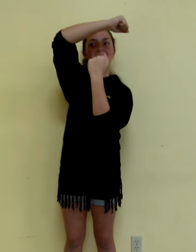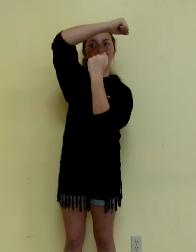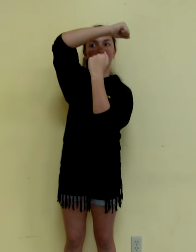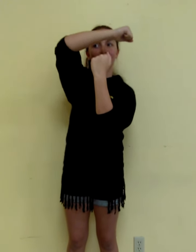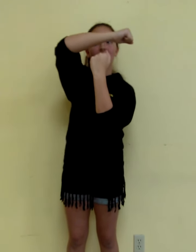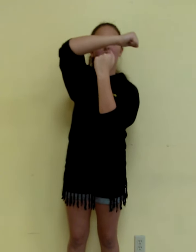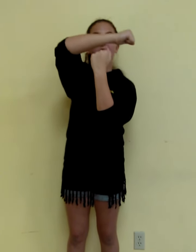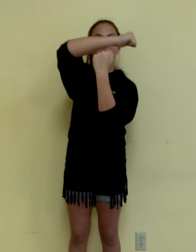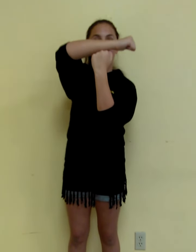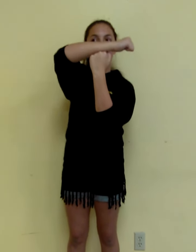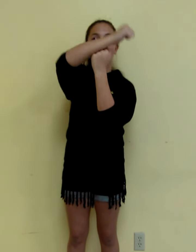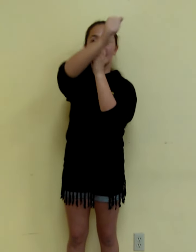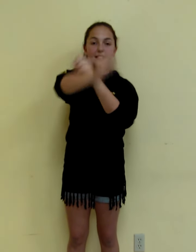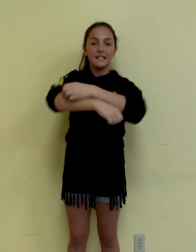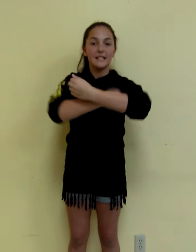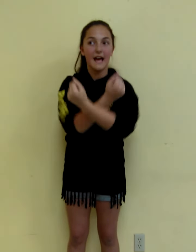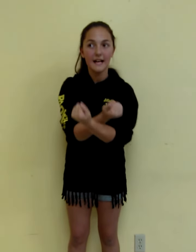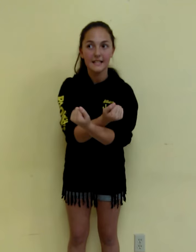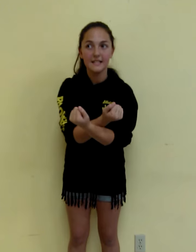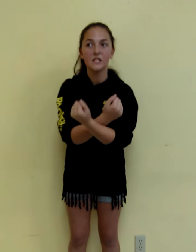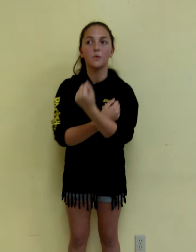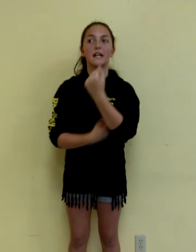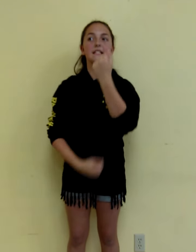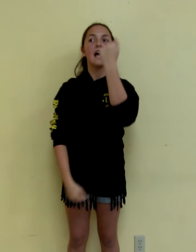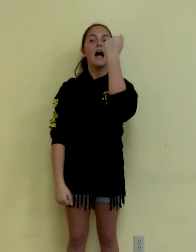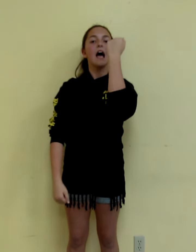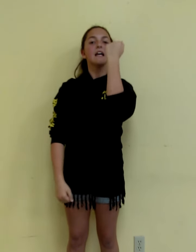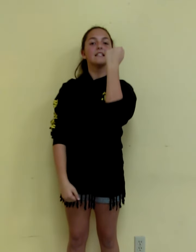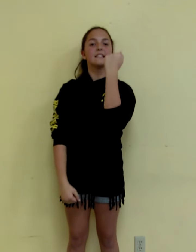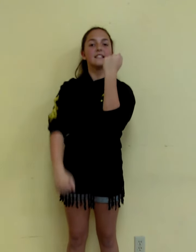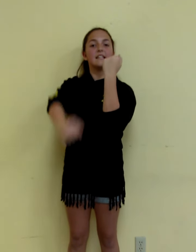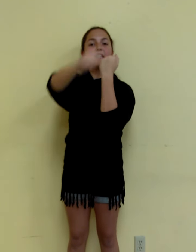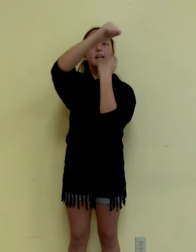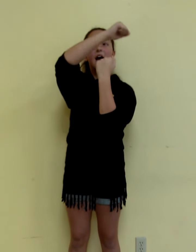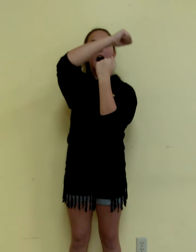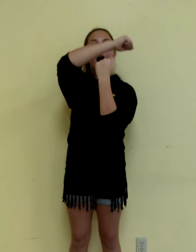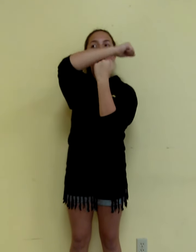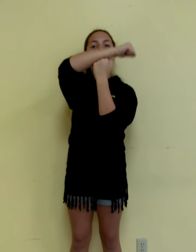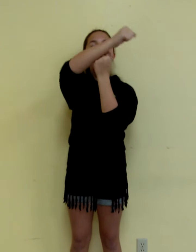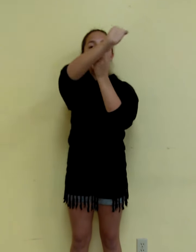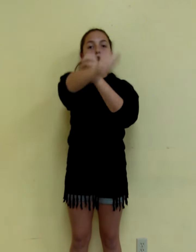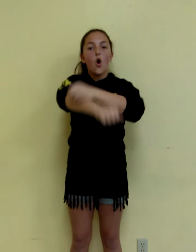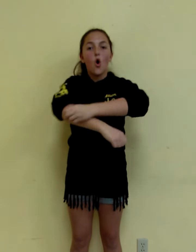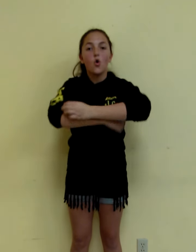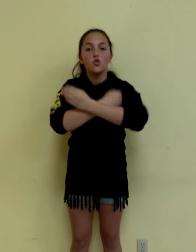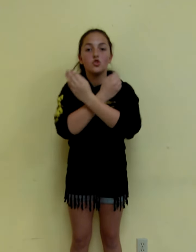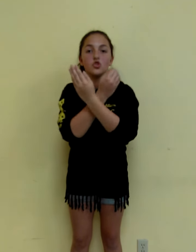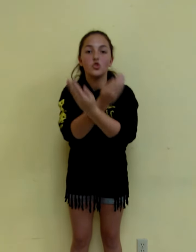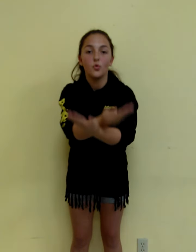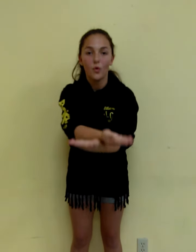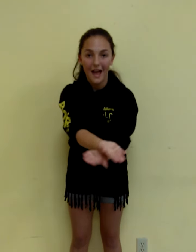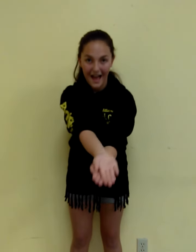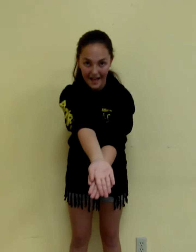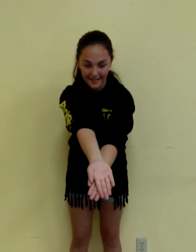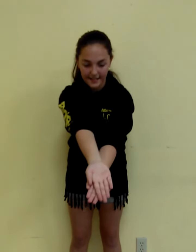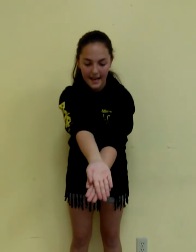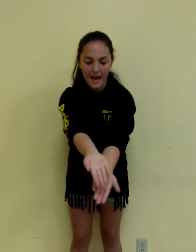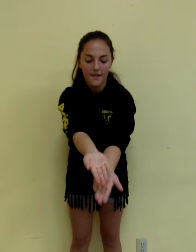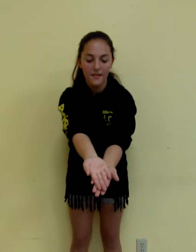S, T, I, C, E, X. This one is C, I, O, U, S. And